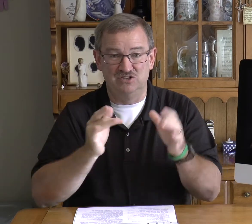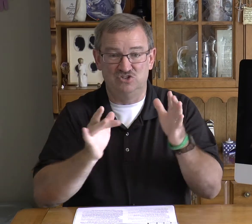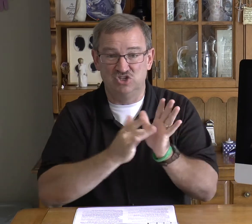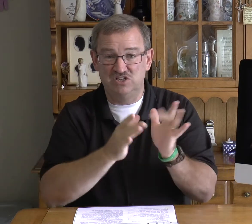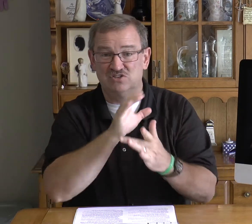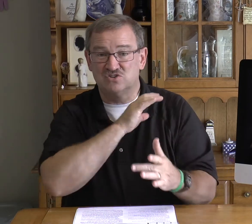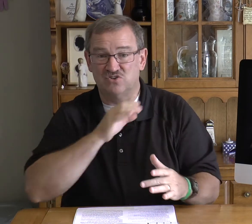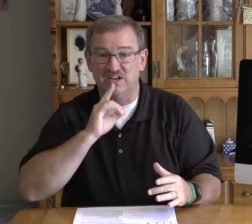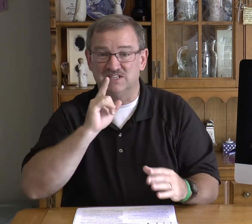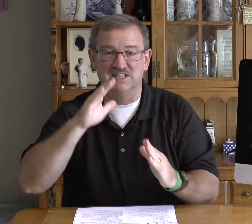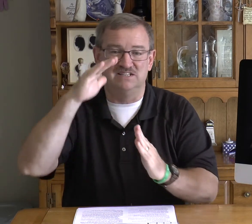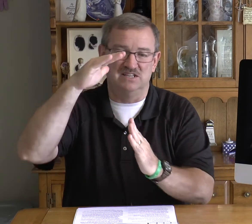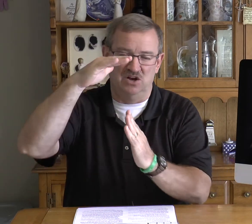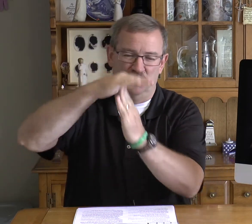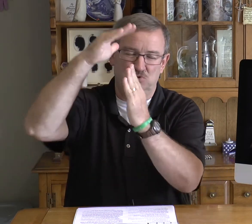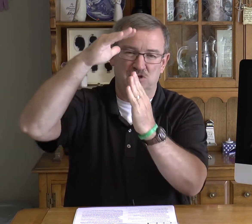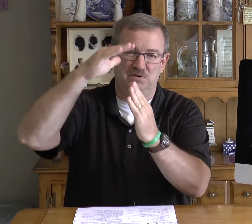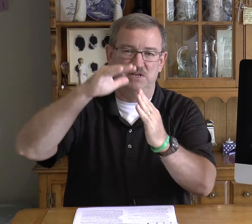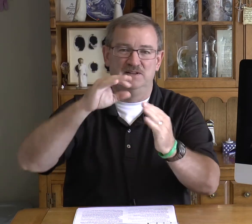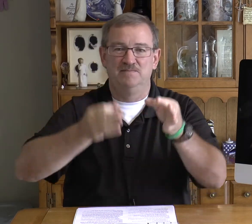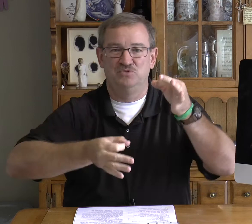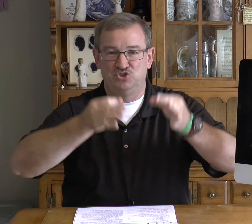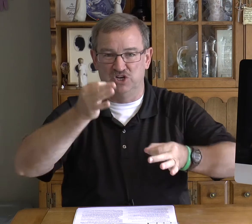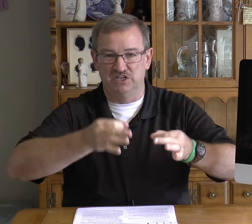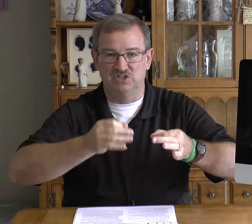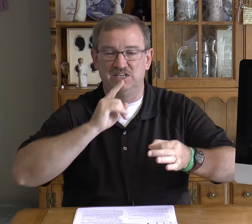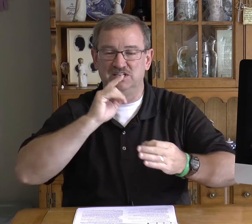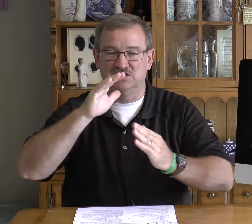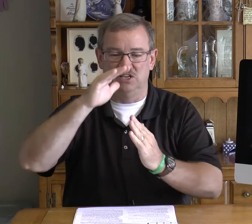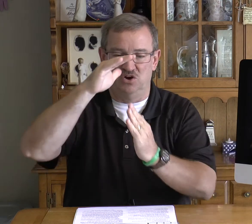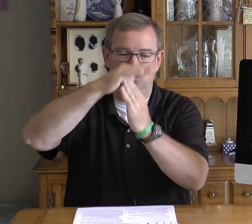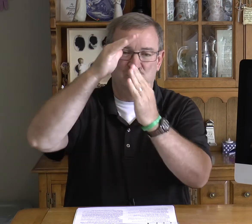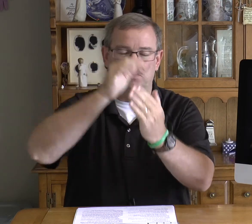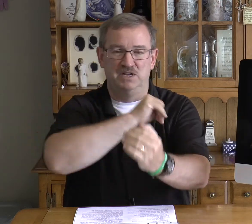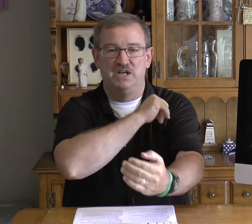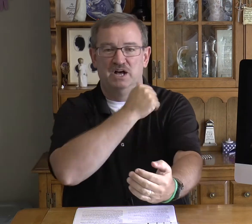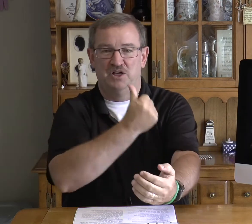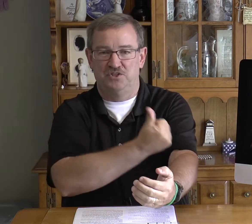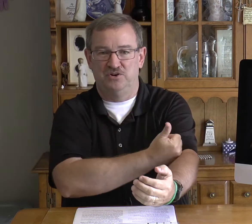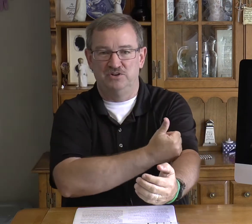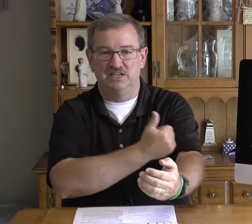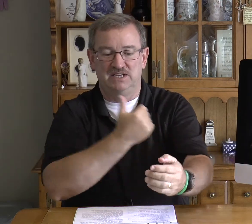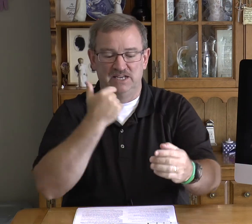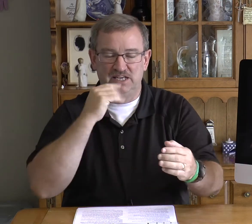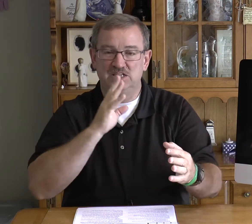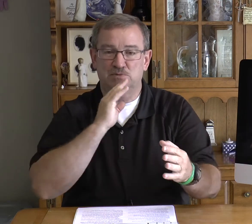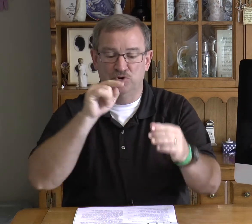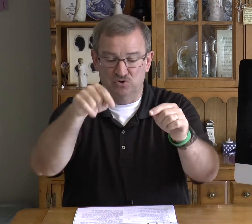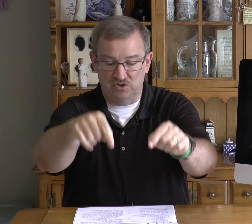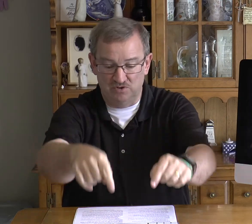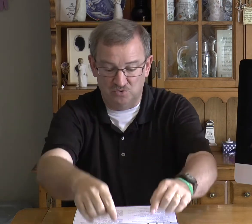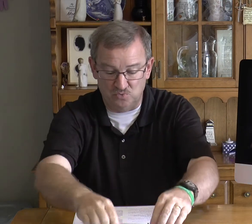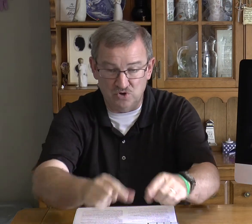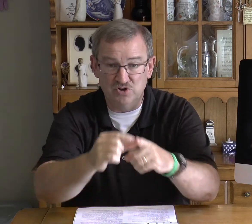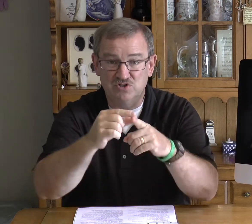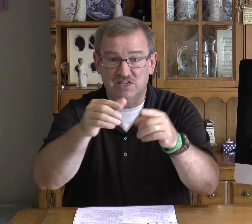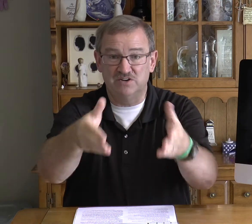Jesus Christ is the ultimate judge he is the ultimate authority he spoke the words that are